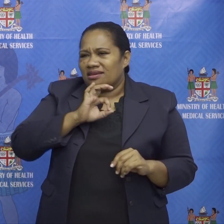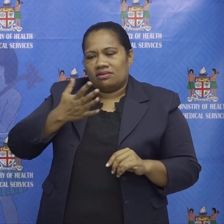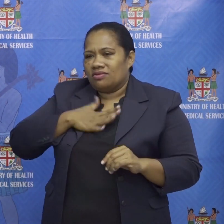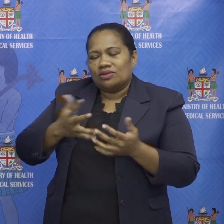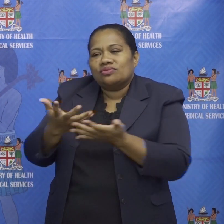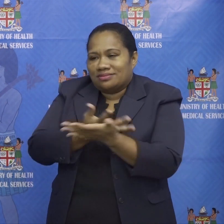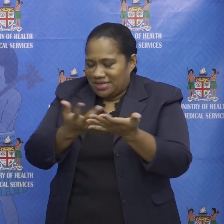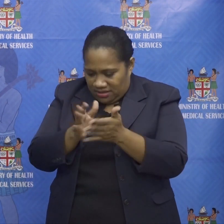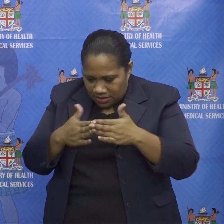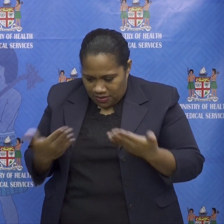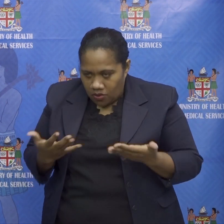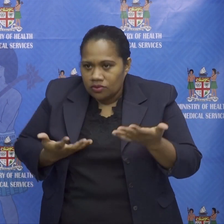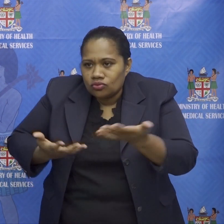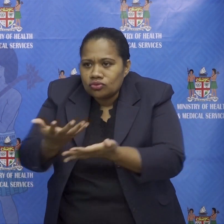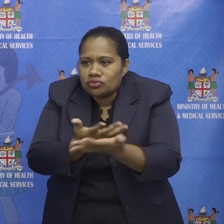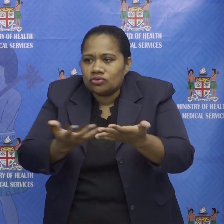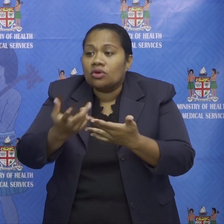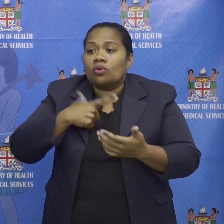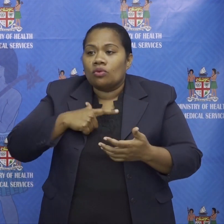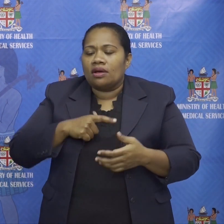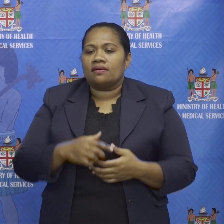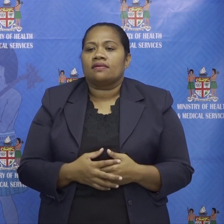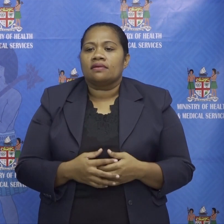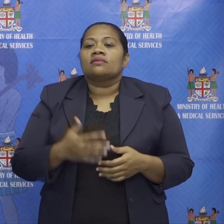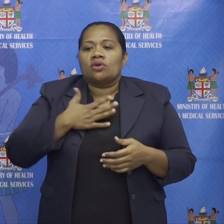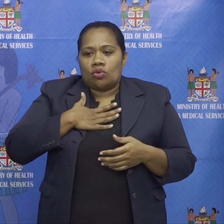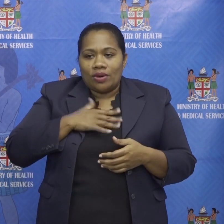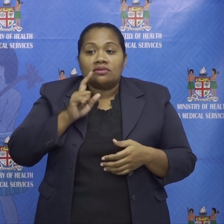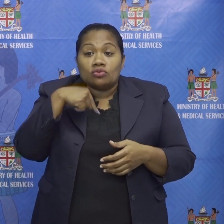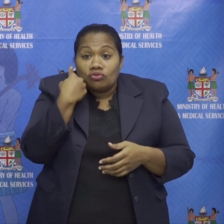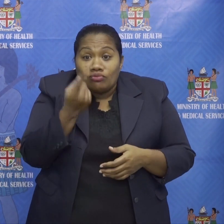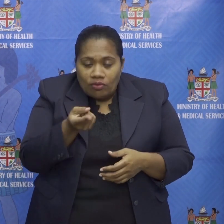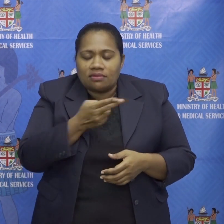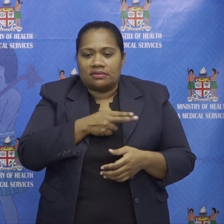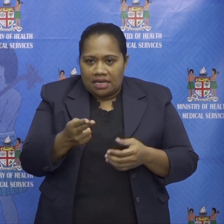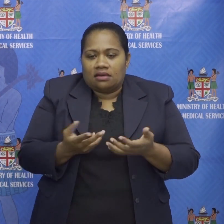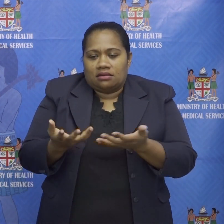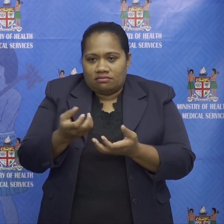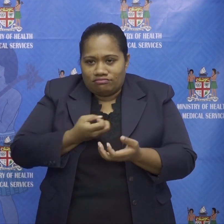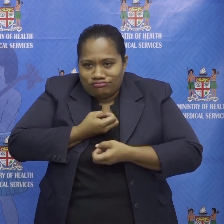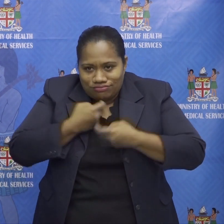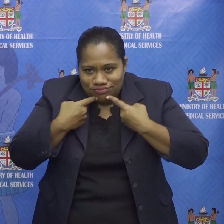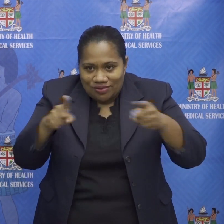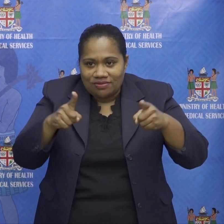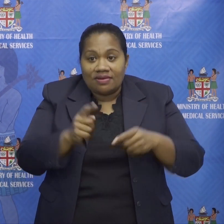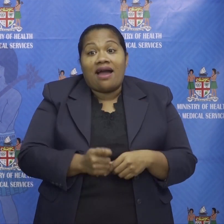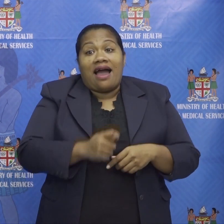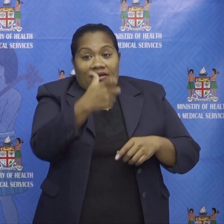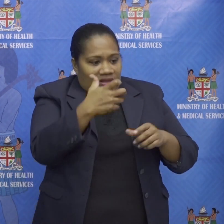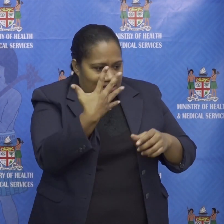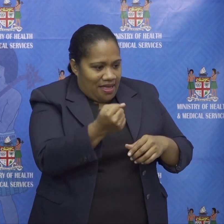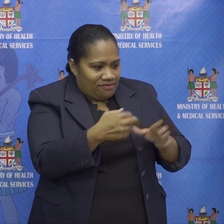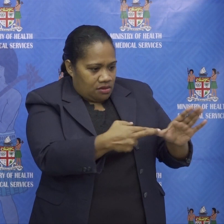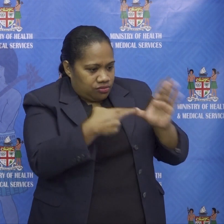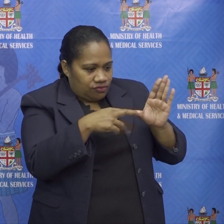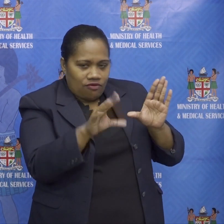discuss it at this moment because i want it to be part of my discussion tomorrow after the response is complete and then